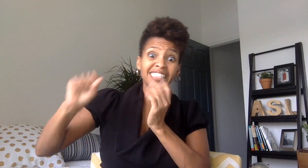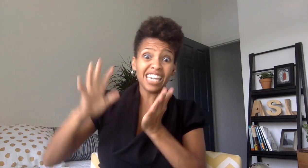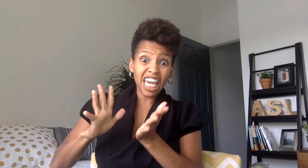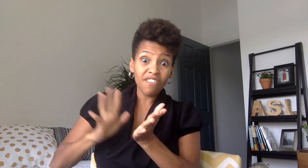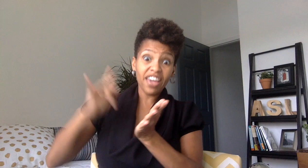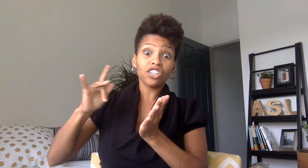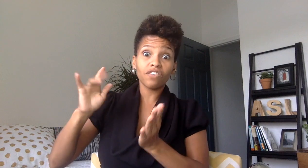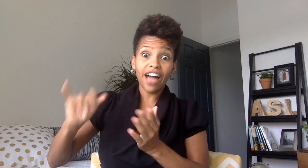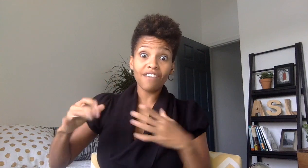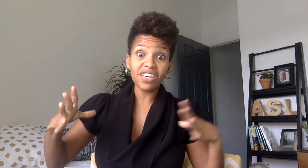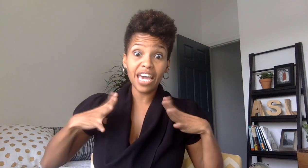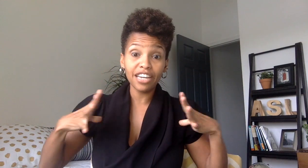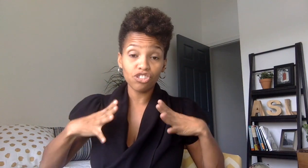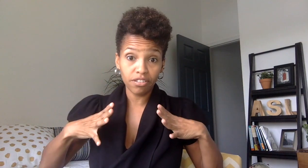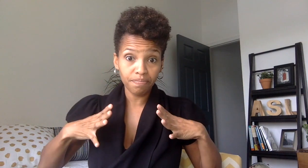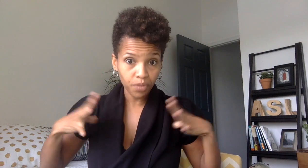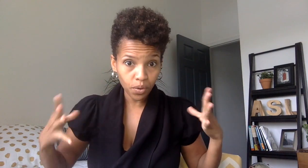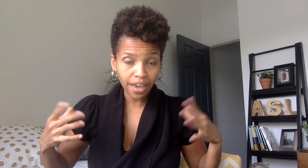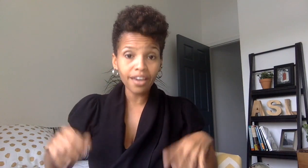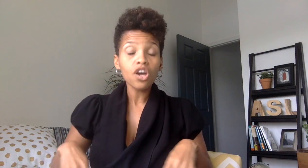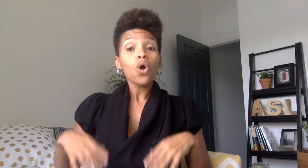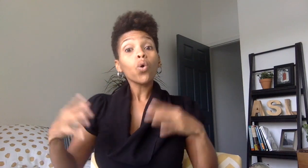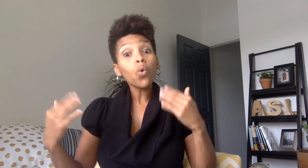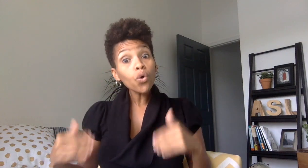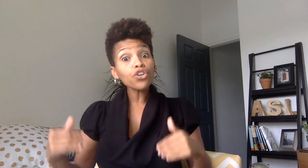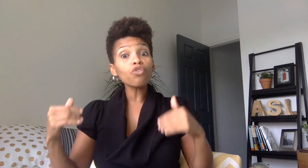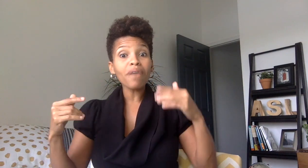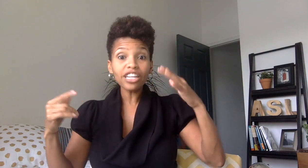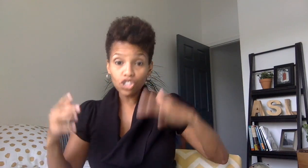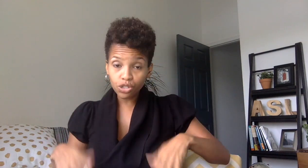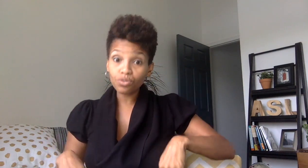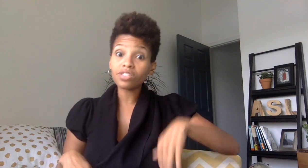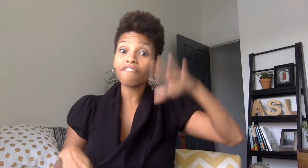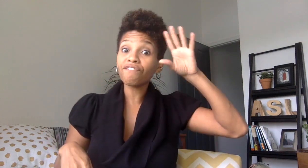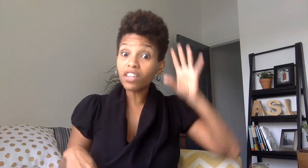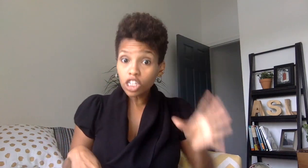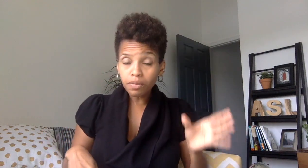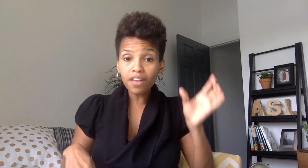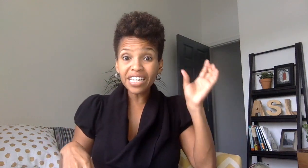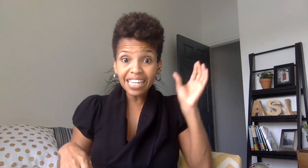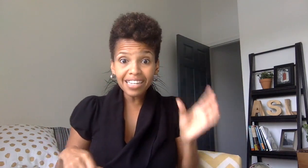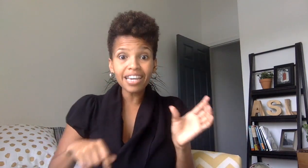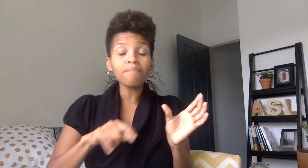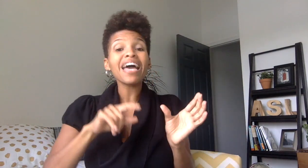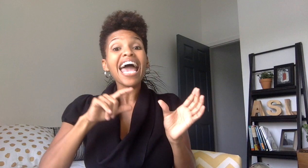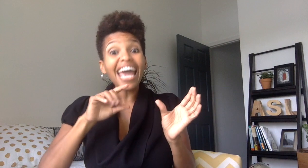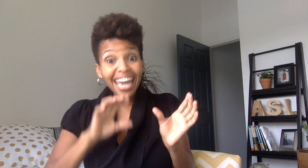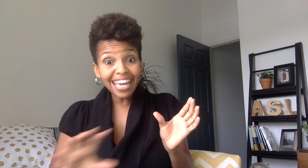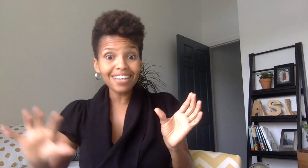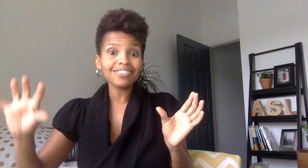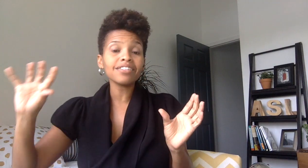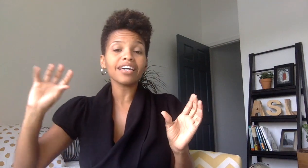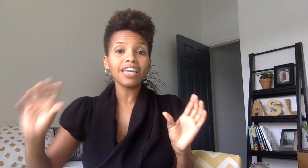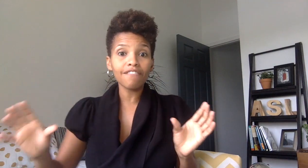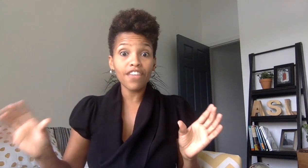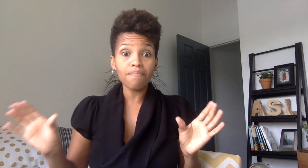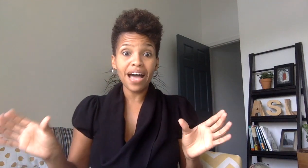taking advantage of that vacation okay or you may choose to fingerspell the idiom and give them that